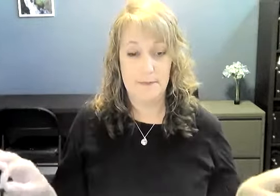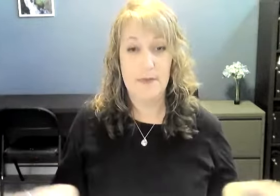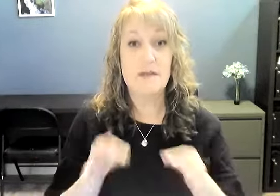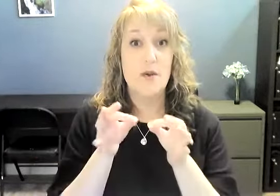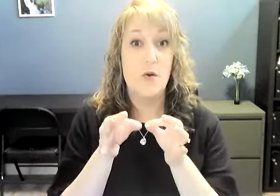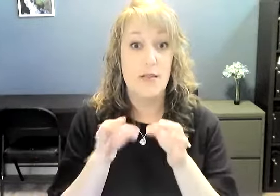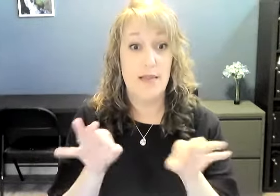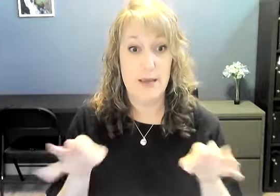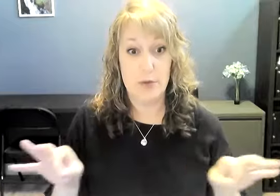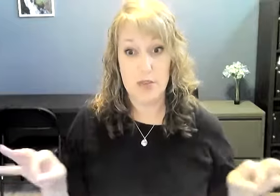So language.